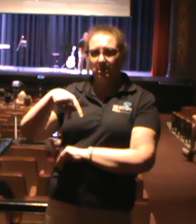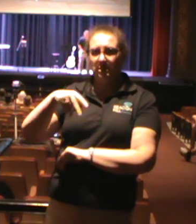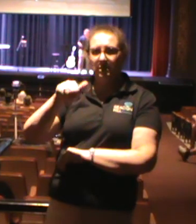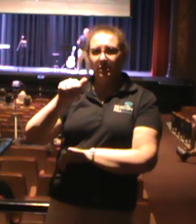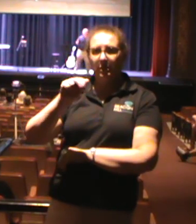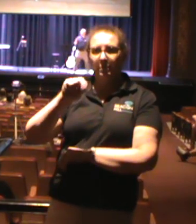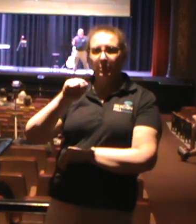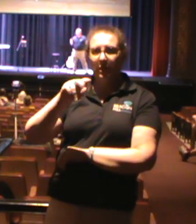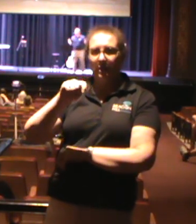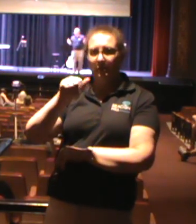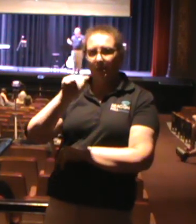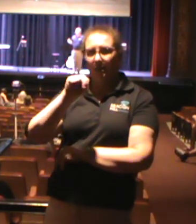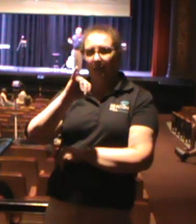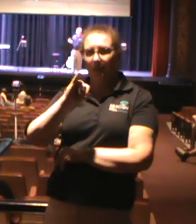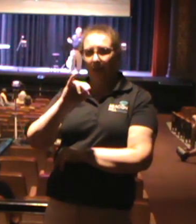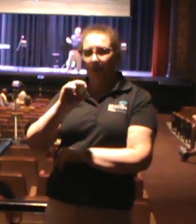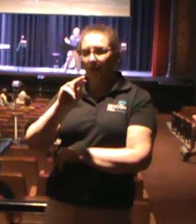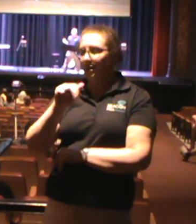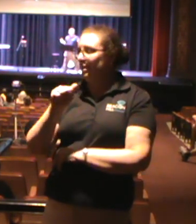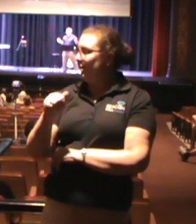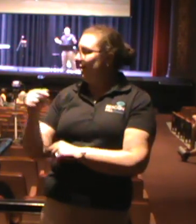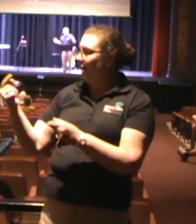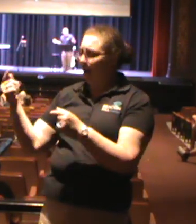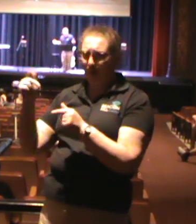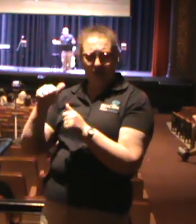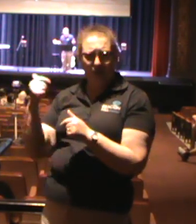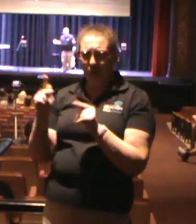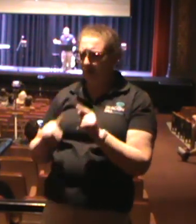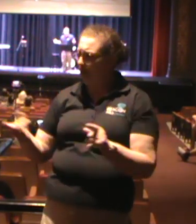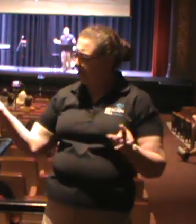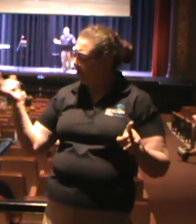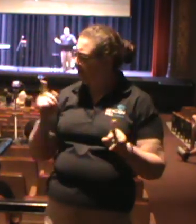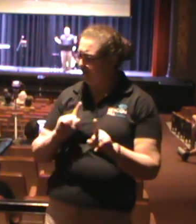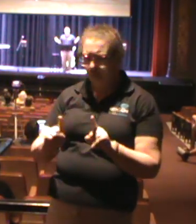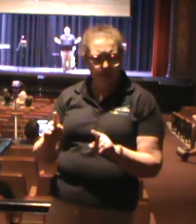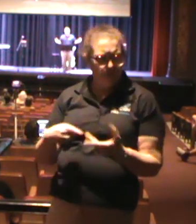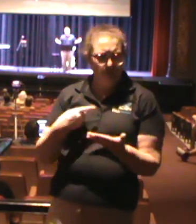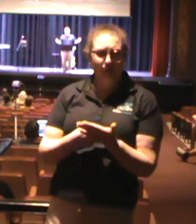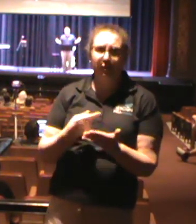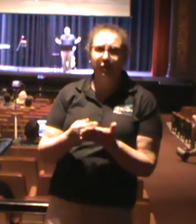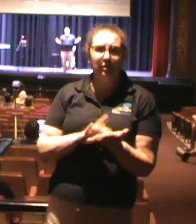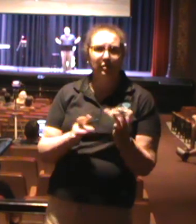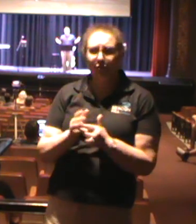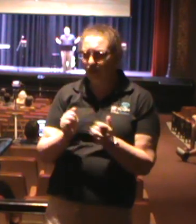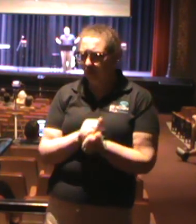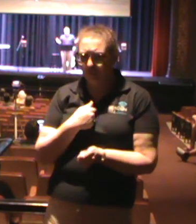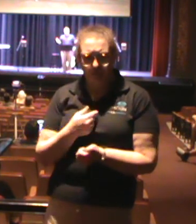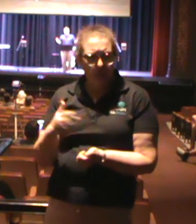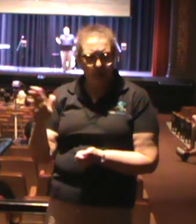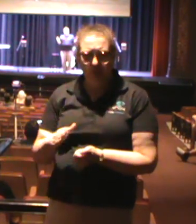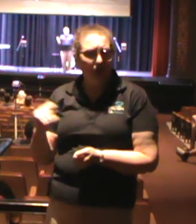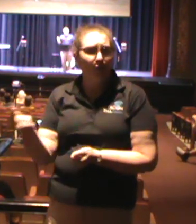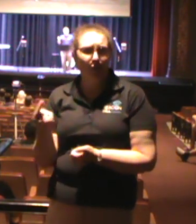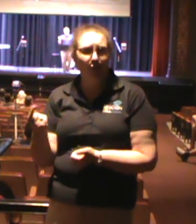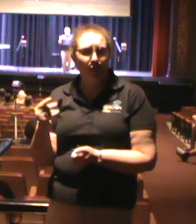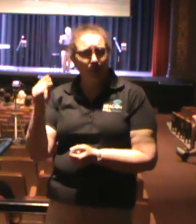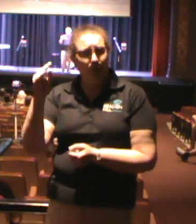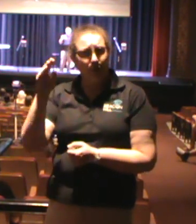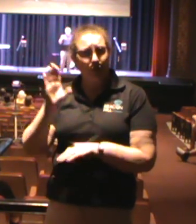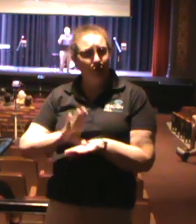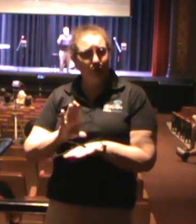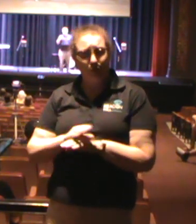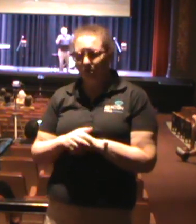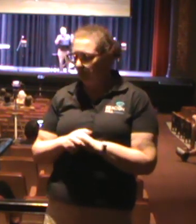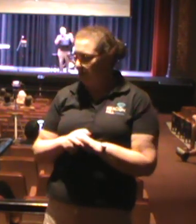You never know. But you can know that you're never alone. You're never alone, church. But I want you to